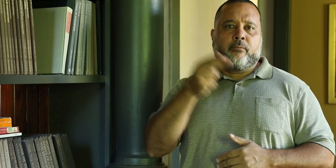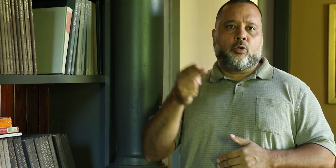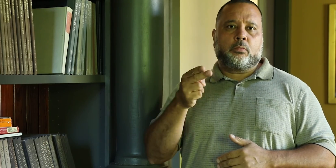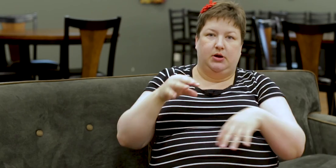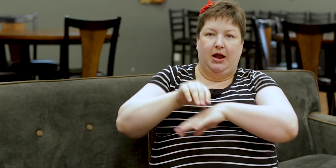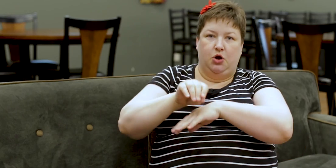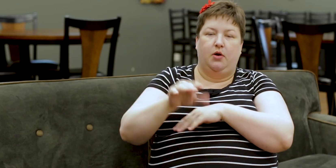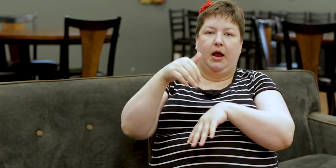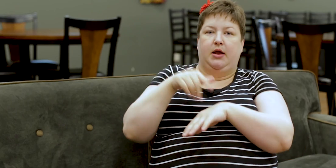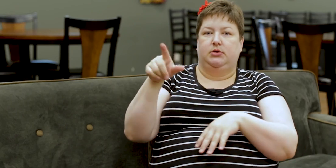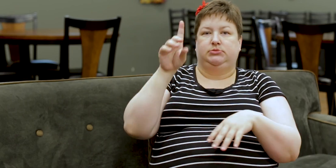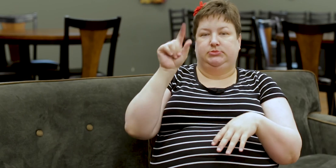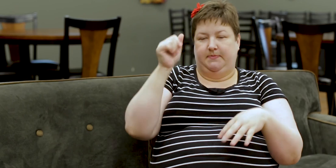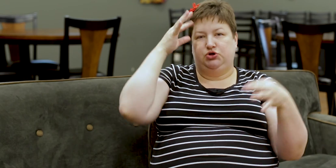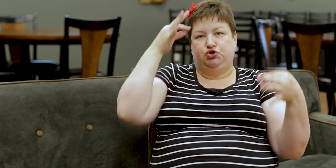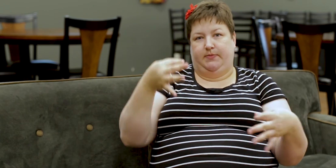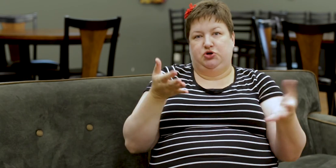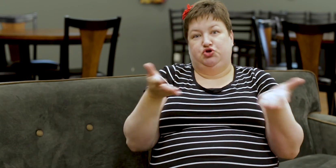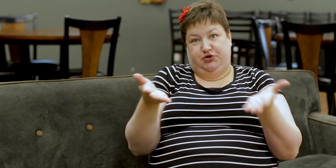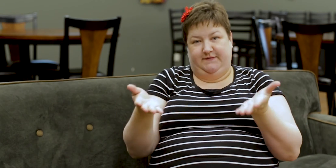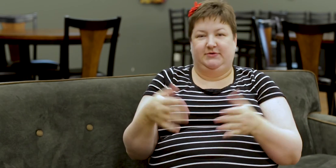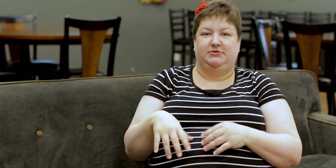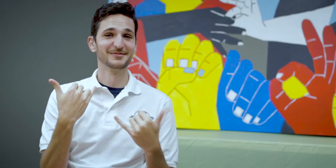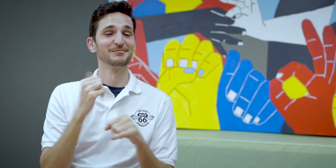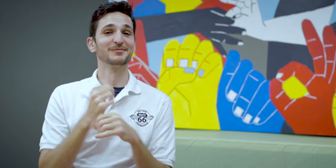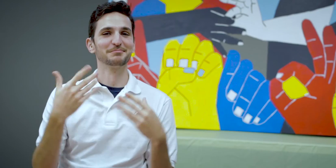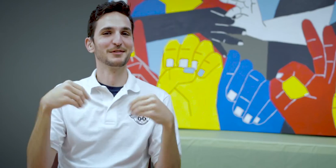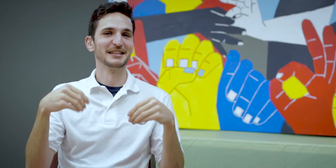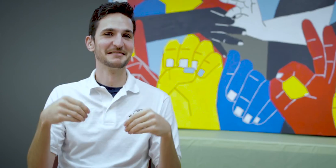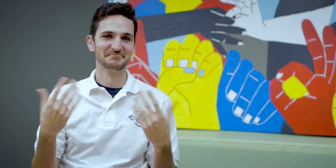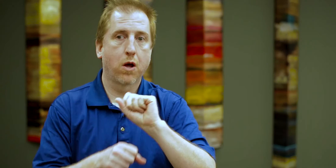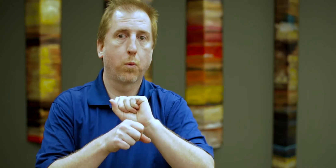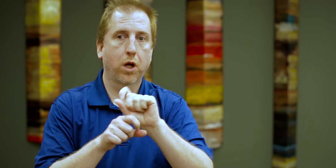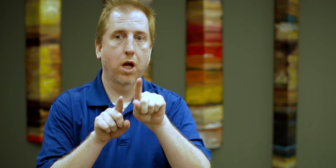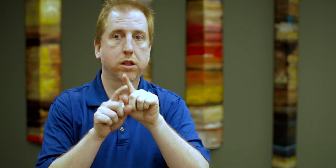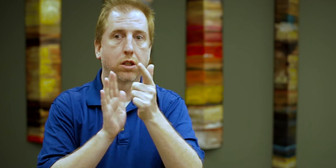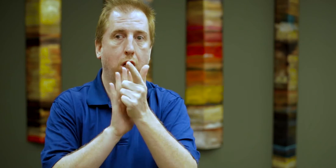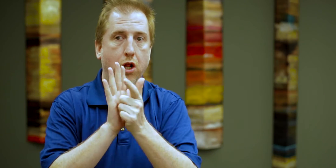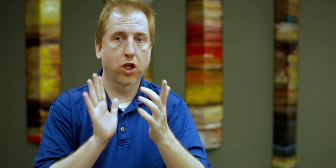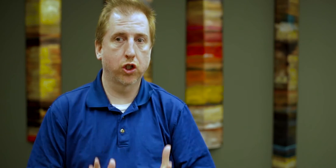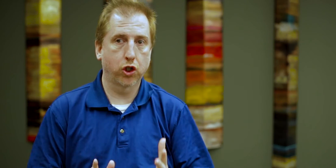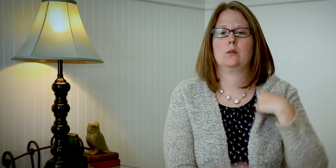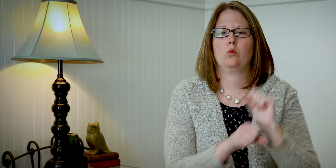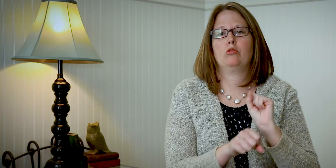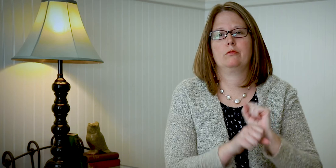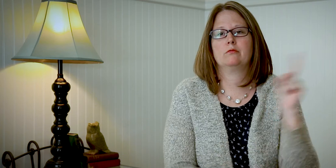I am a counselor for Disability Determination Services. I currently work in marketing. I am a lawyer. I work in